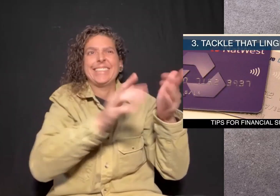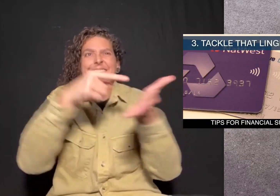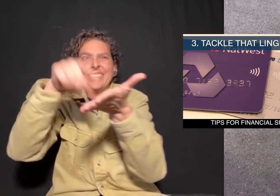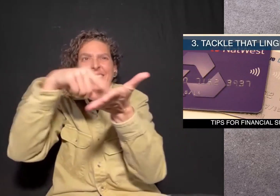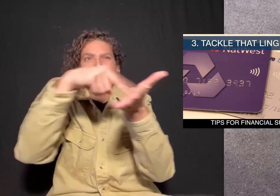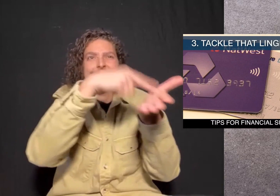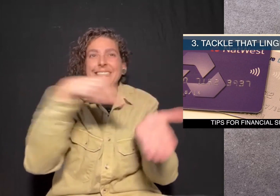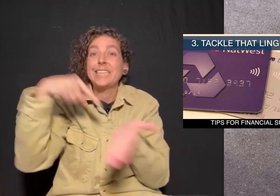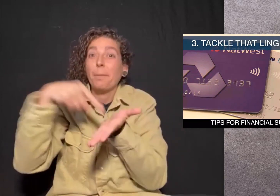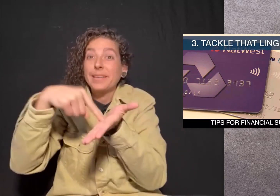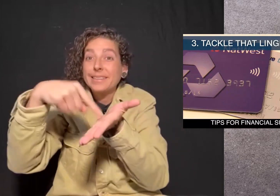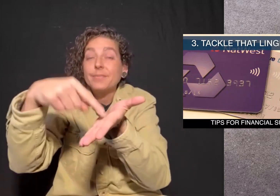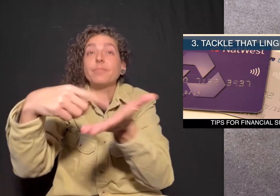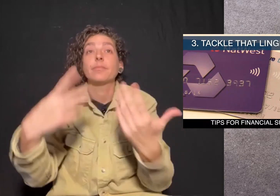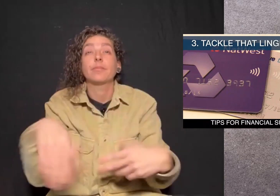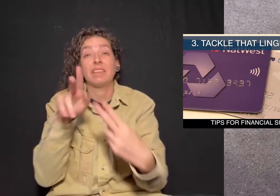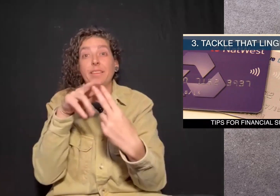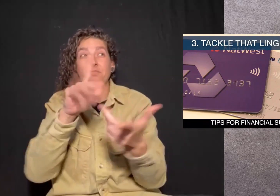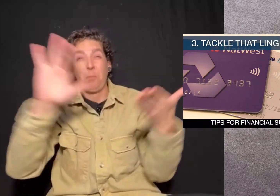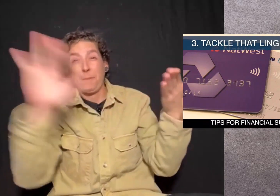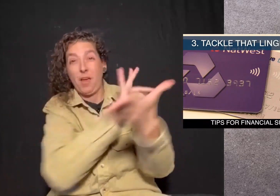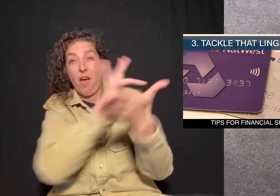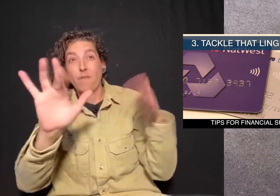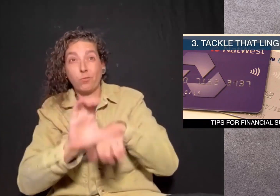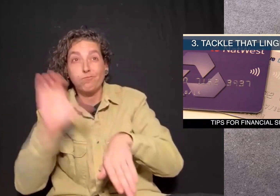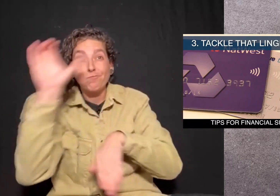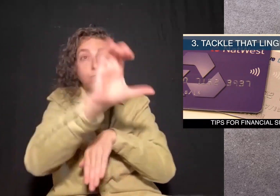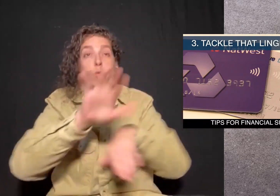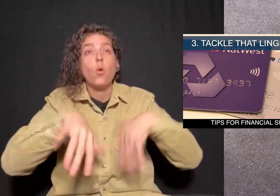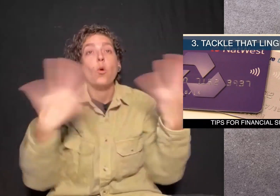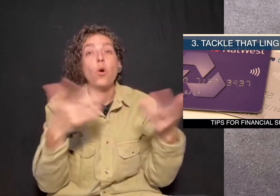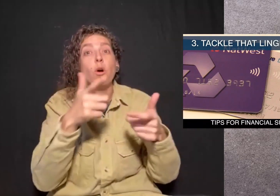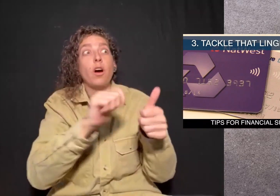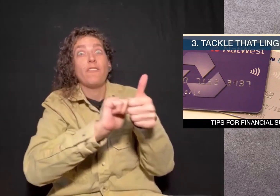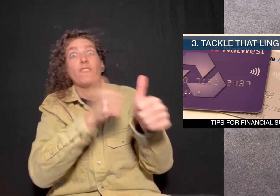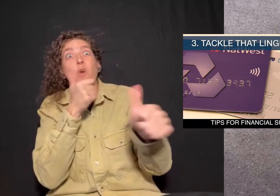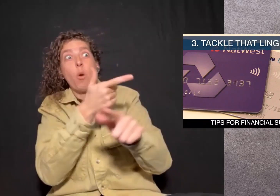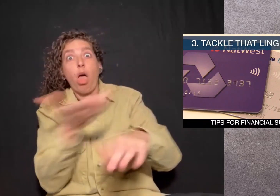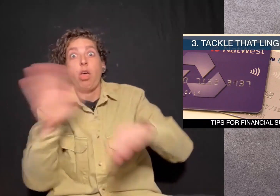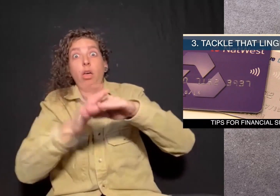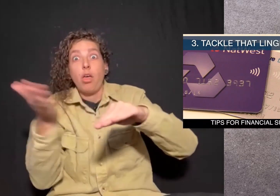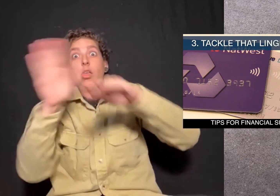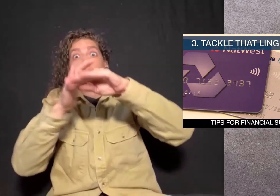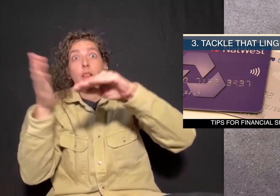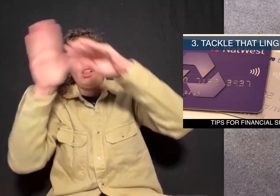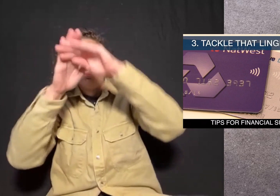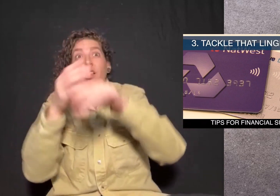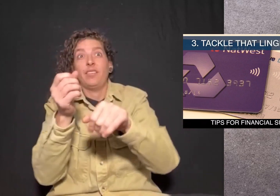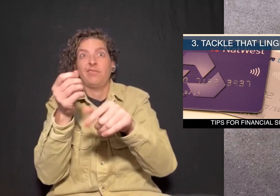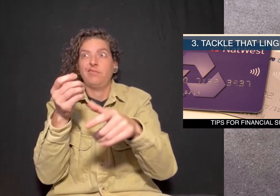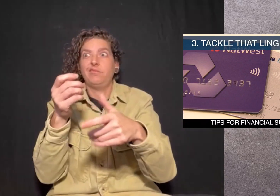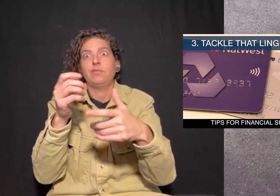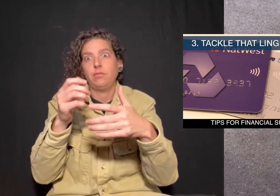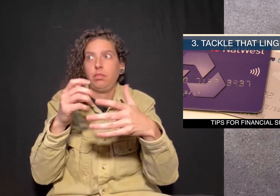tackle that lingering debt either by paying it off now or avoid dragging it into next year.